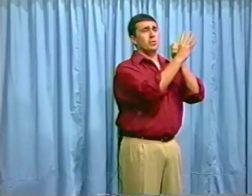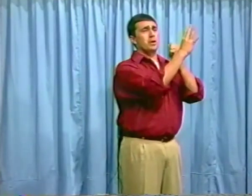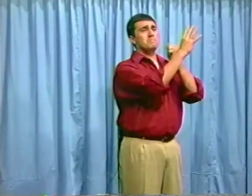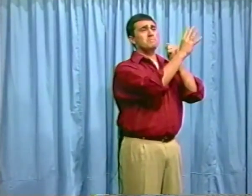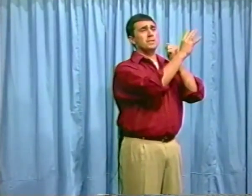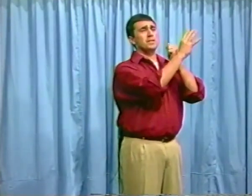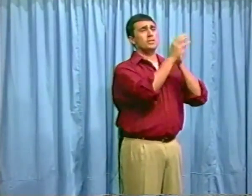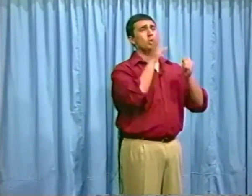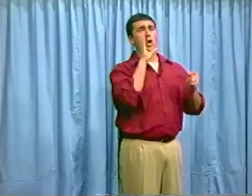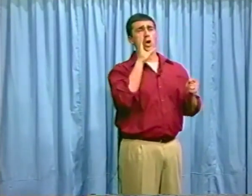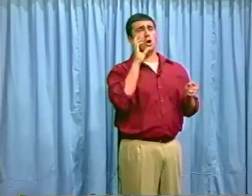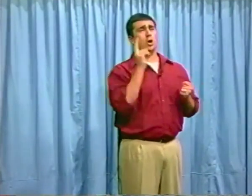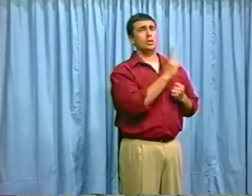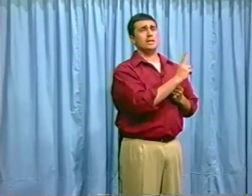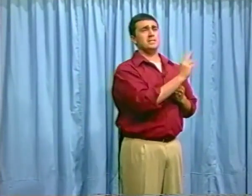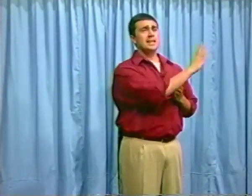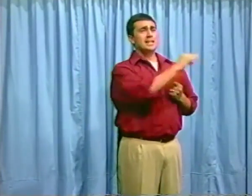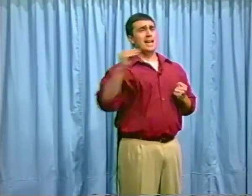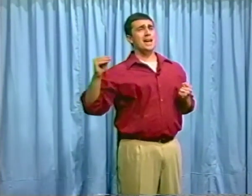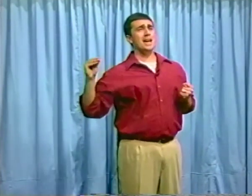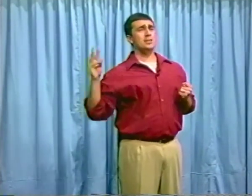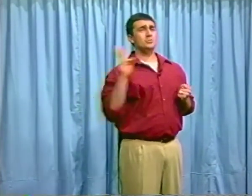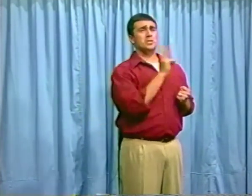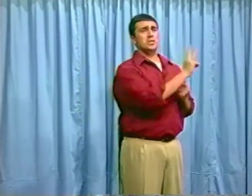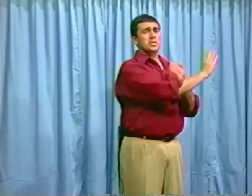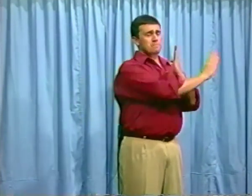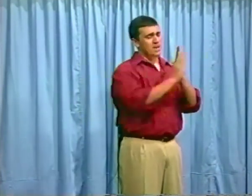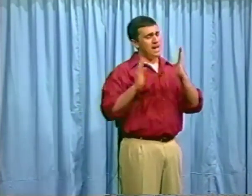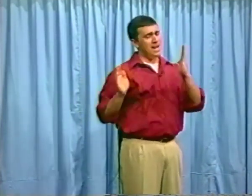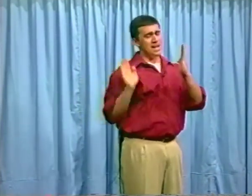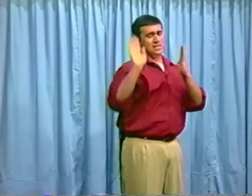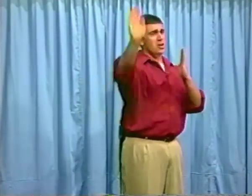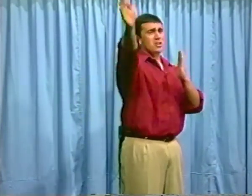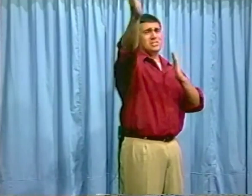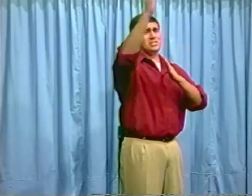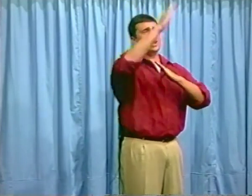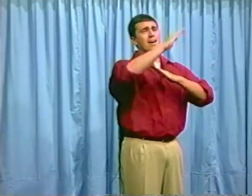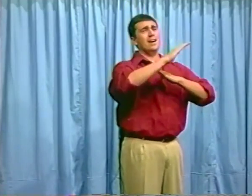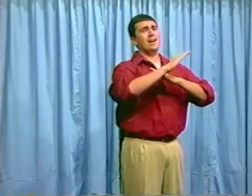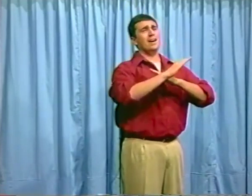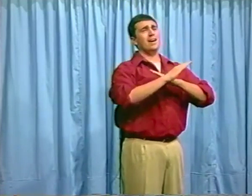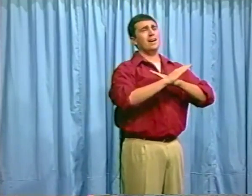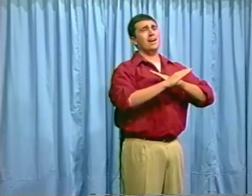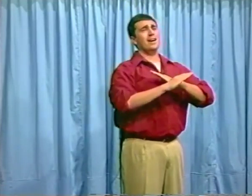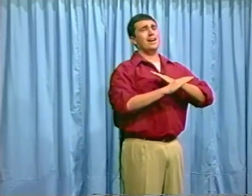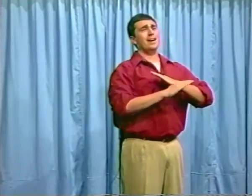trumpet call us? And we're by your side?